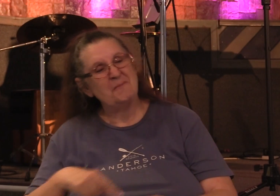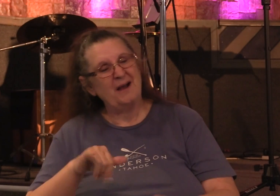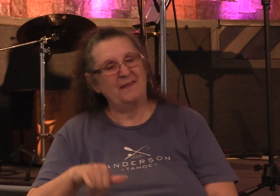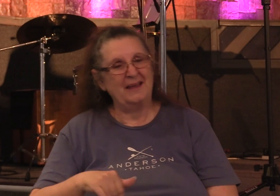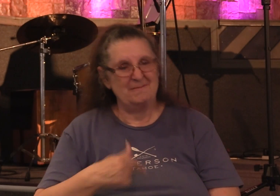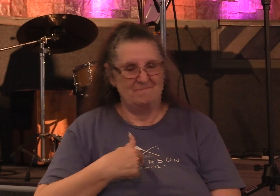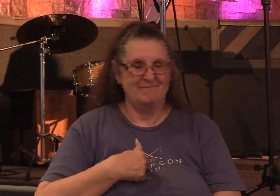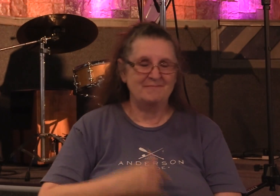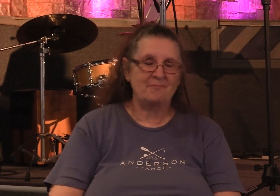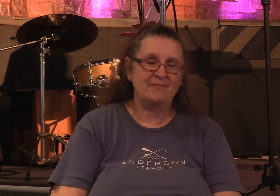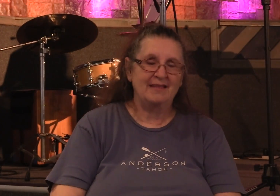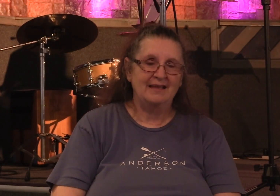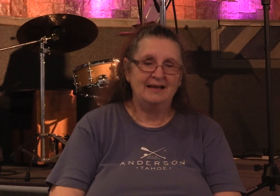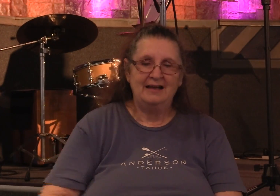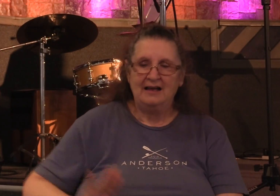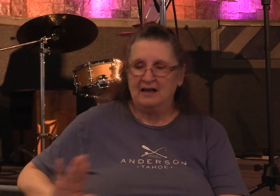but their sin was lying